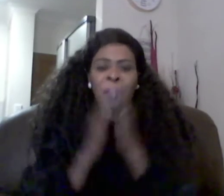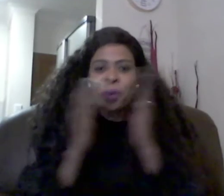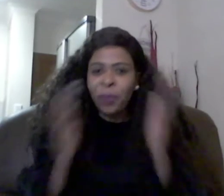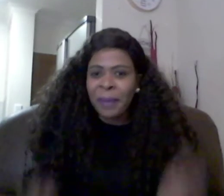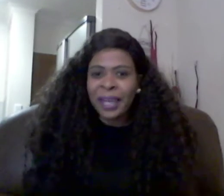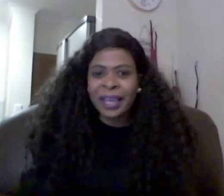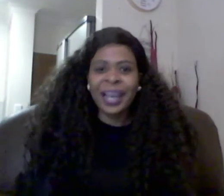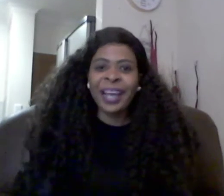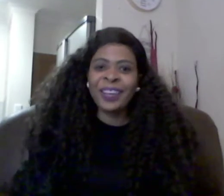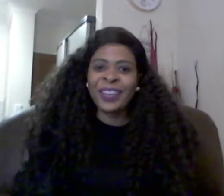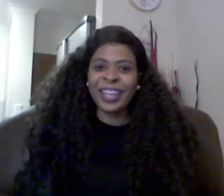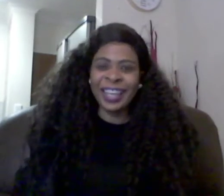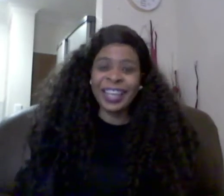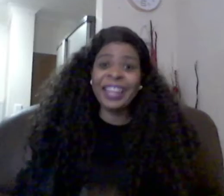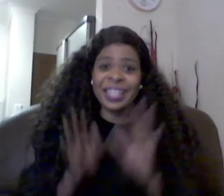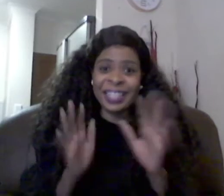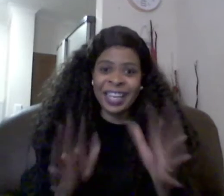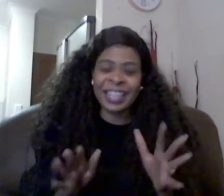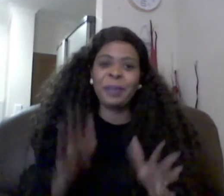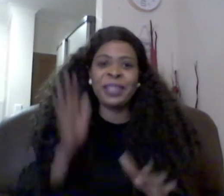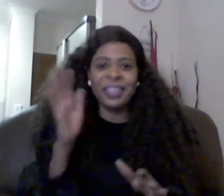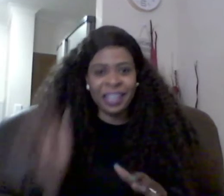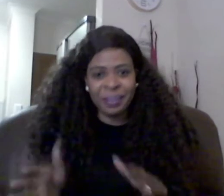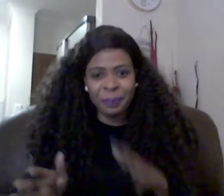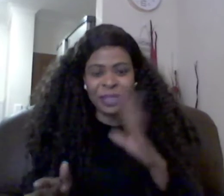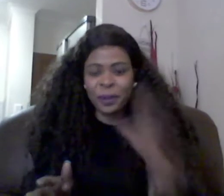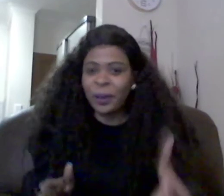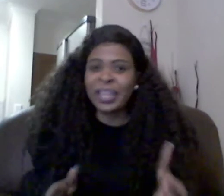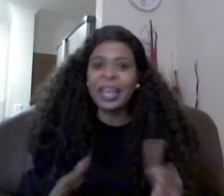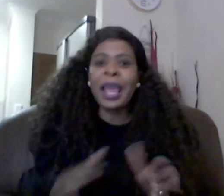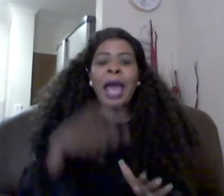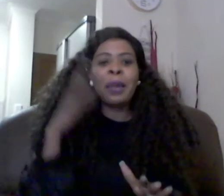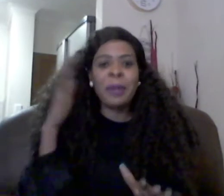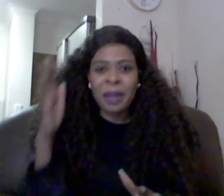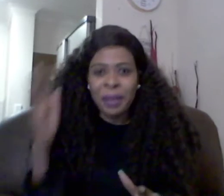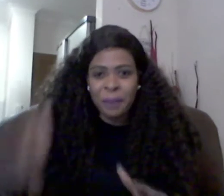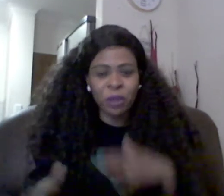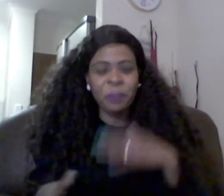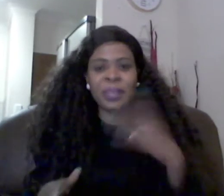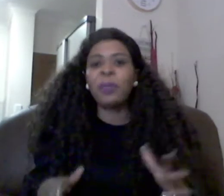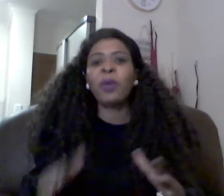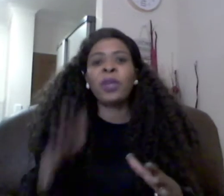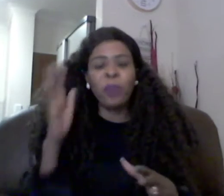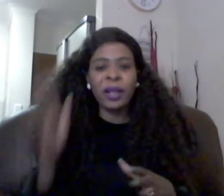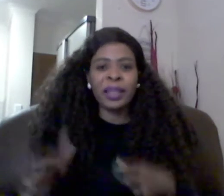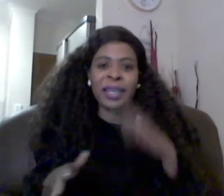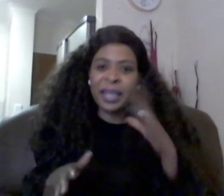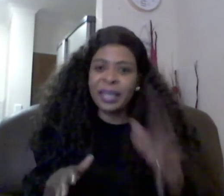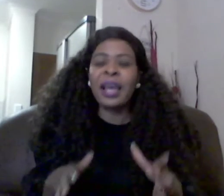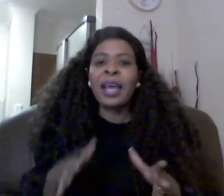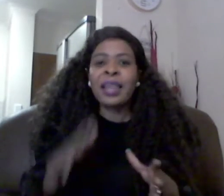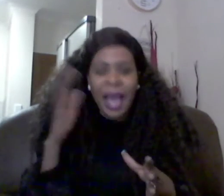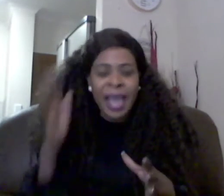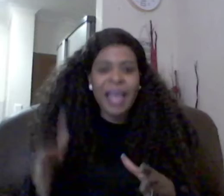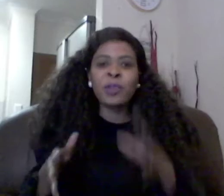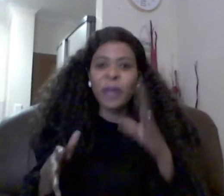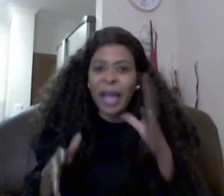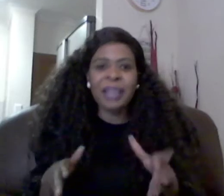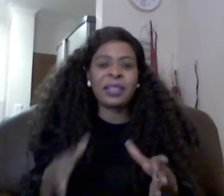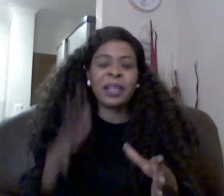we're married hallelujah in the church but like pastor golden and the bishop my table were the one that laid their hands on us they're